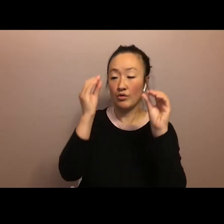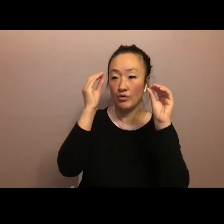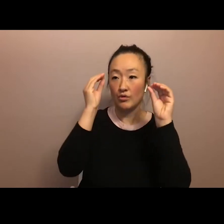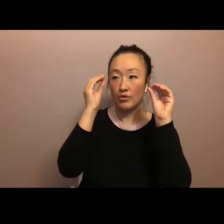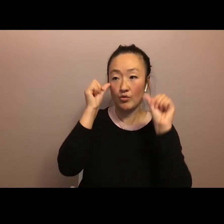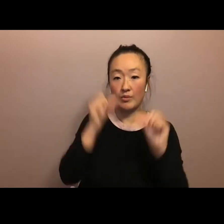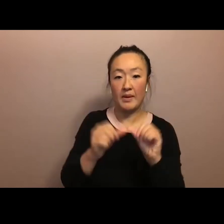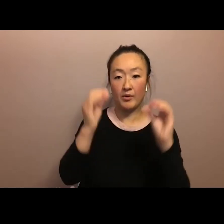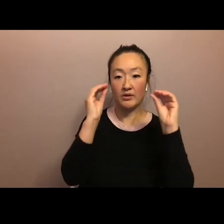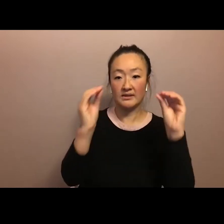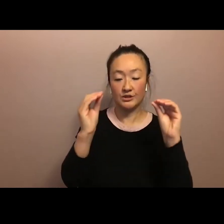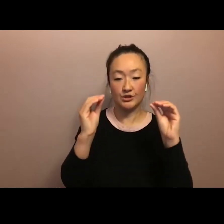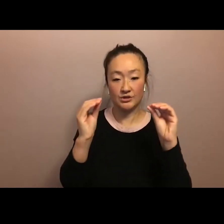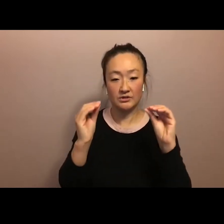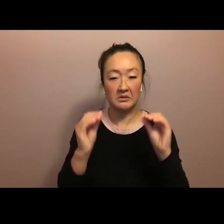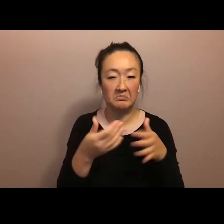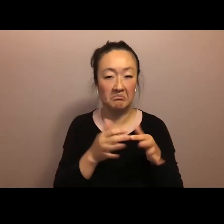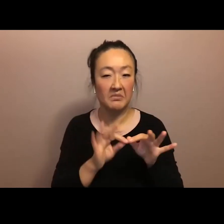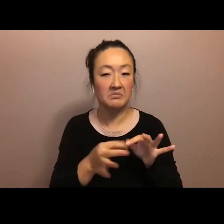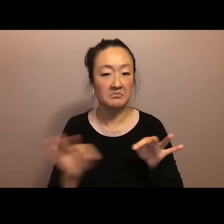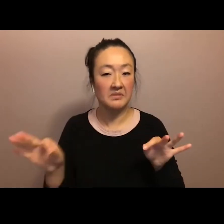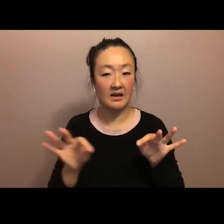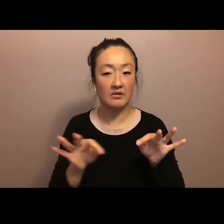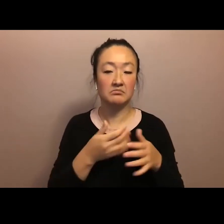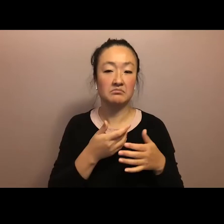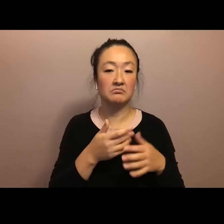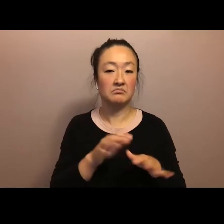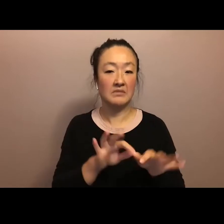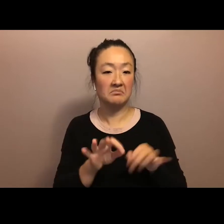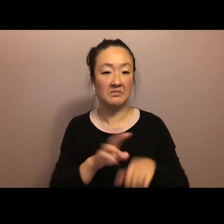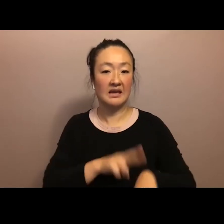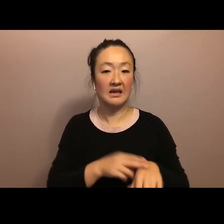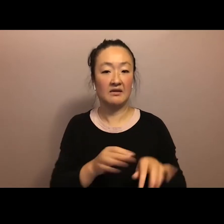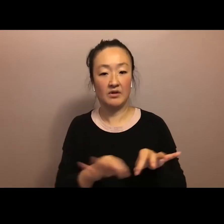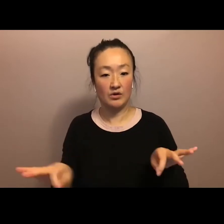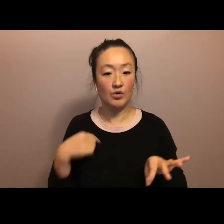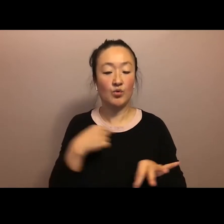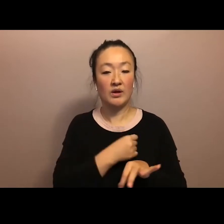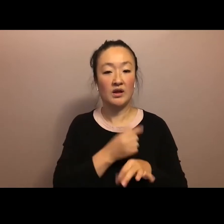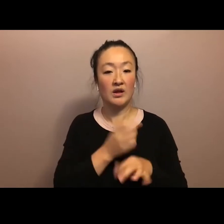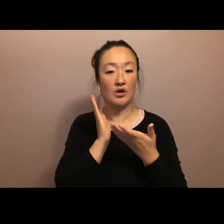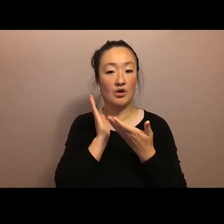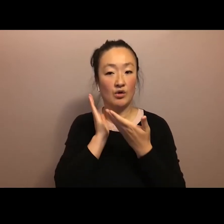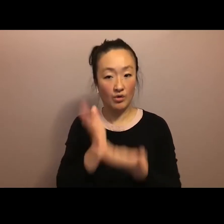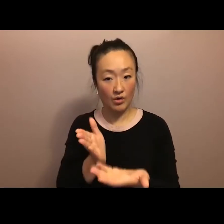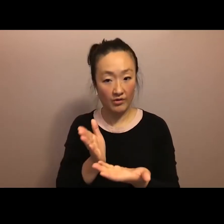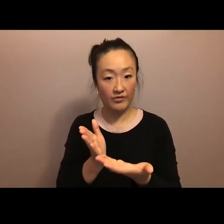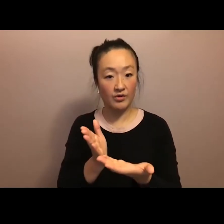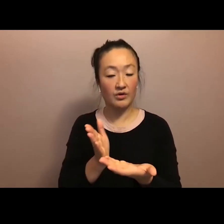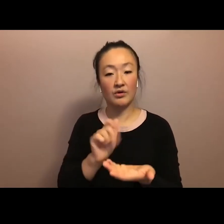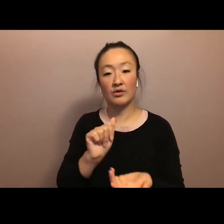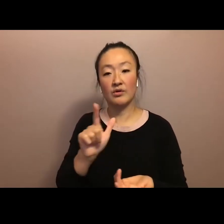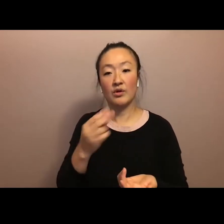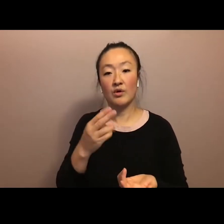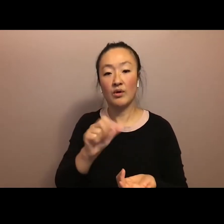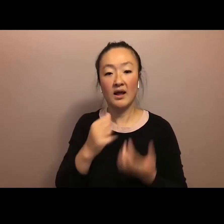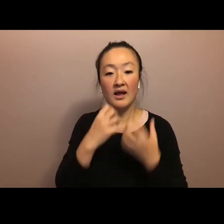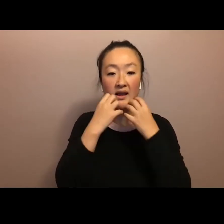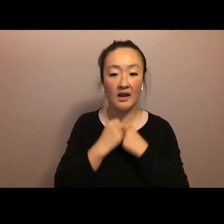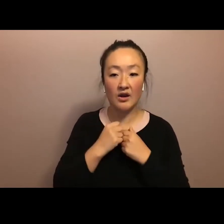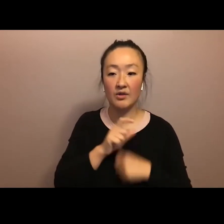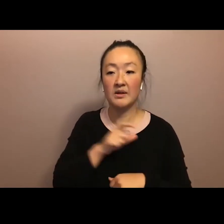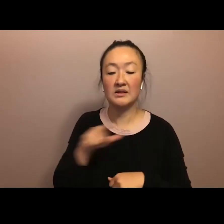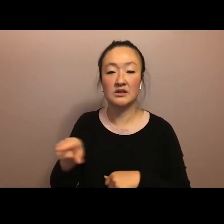sang our mele, chanted our oli, while some even danced our hula, we offered aloha and care to the police officers who struggled before us. We